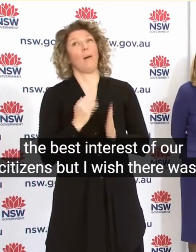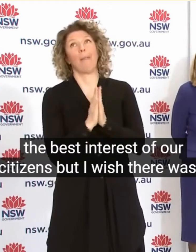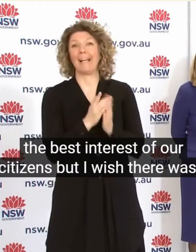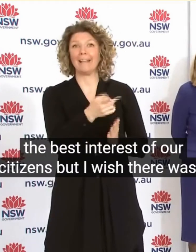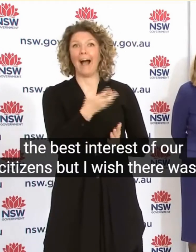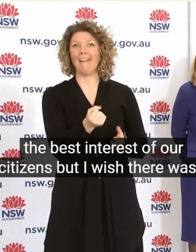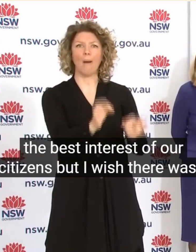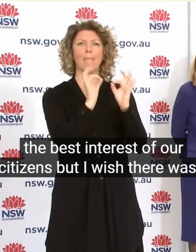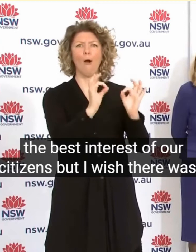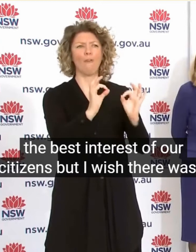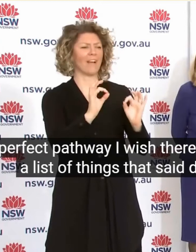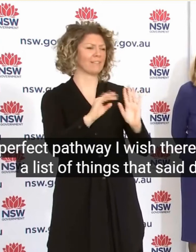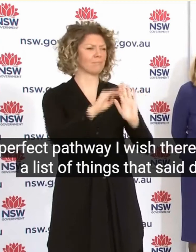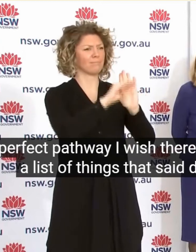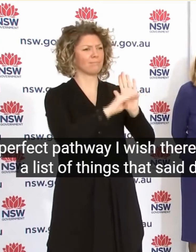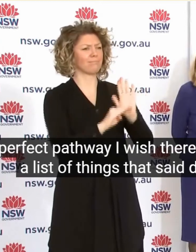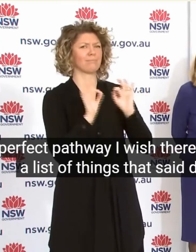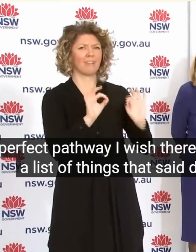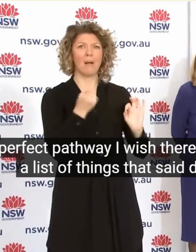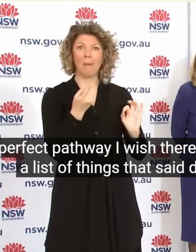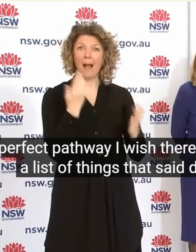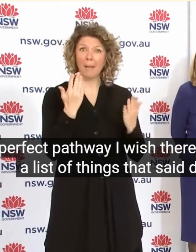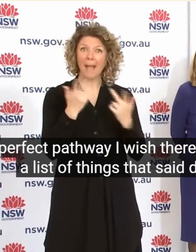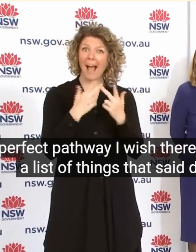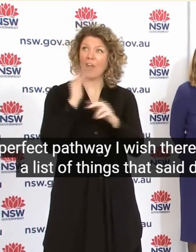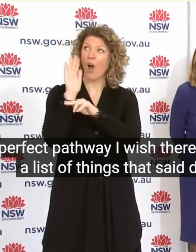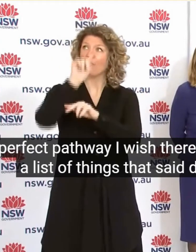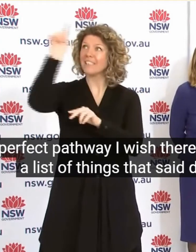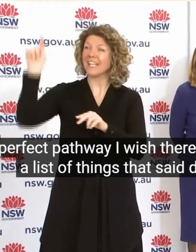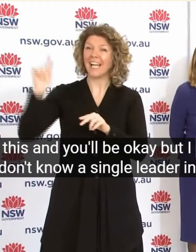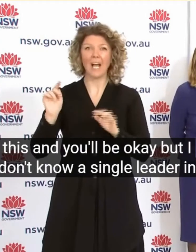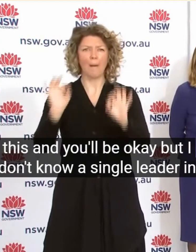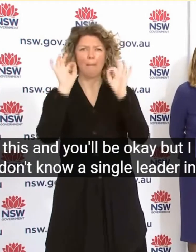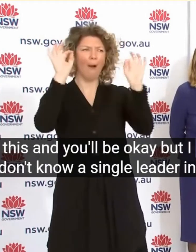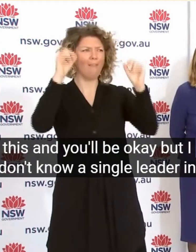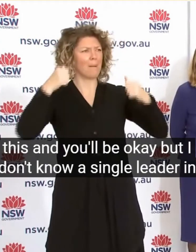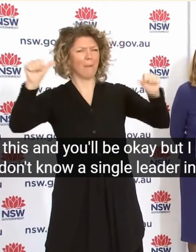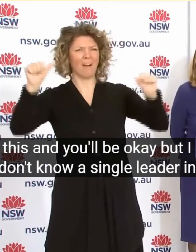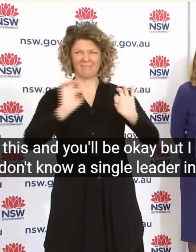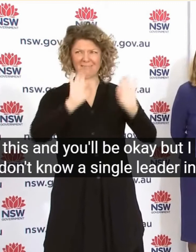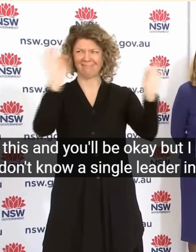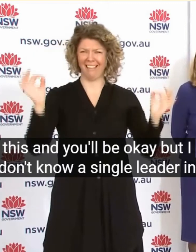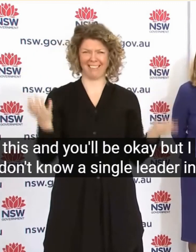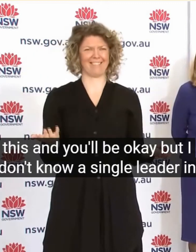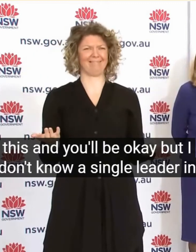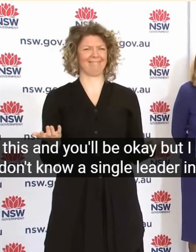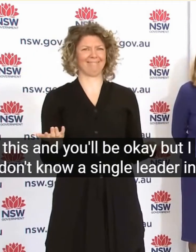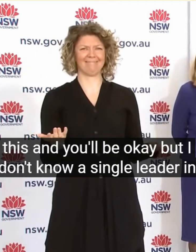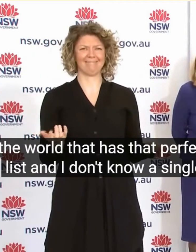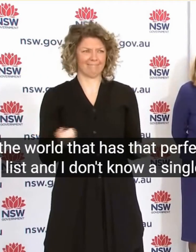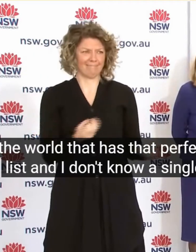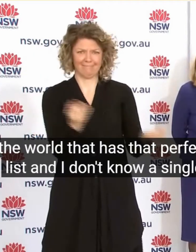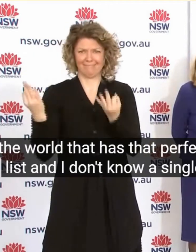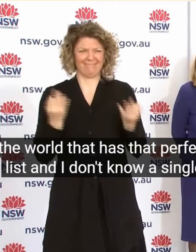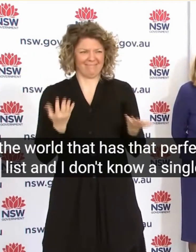This And You Be OK But I Don't Know A Single Leader In The World That Has That Perfect List And I Don't Know A Single Leader In The World That